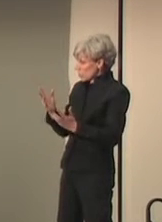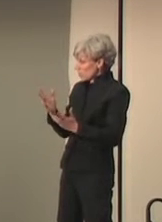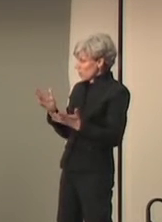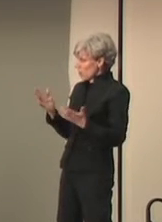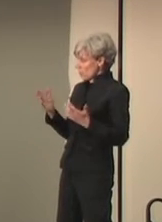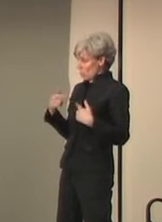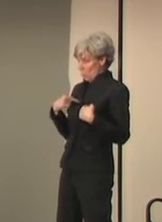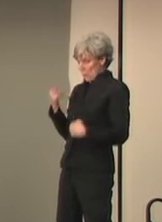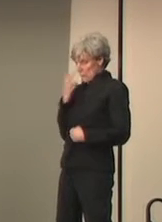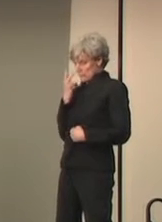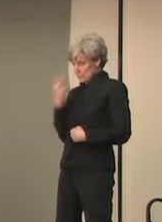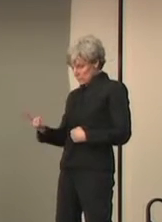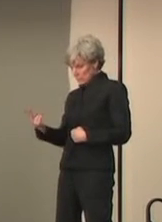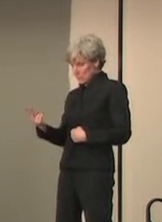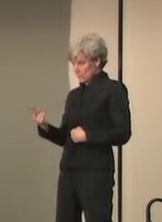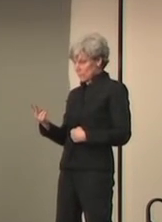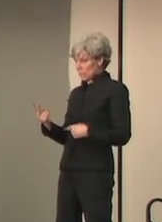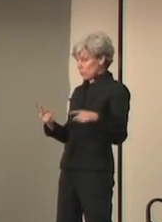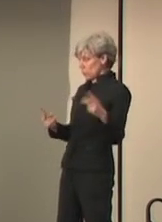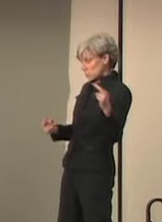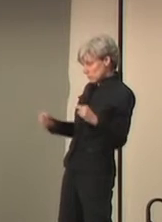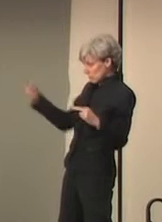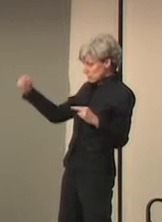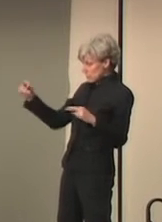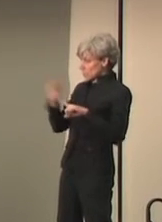because they're more similar gestures